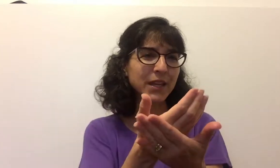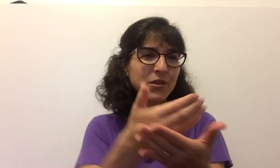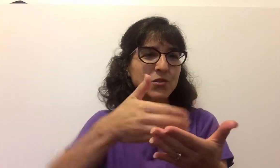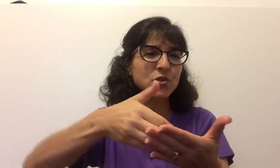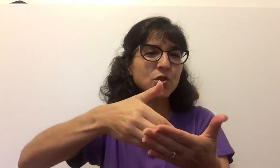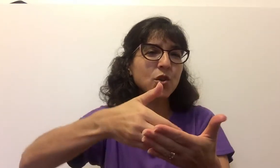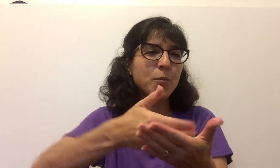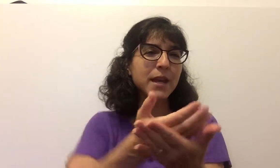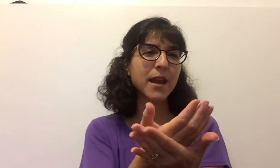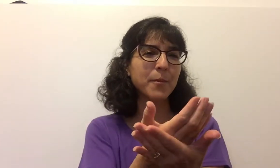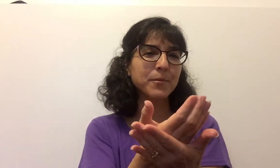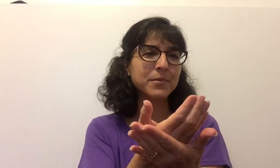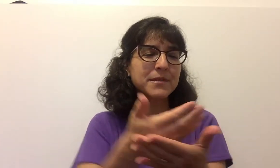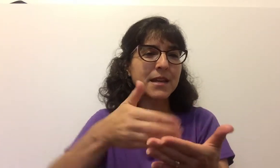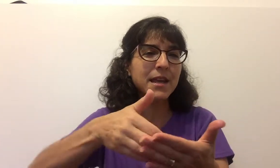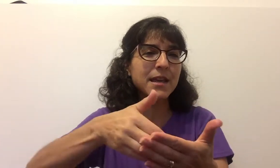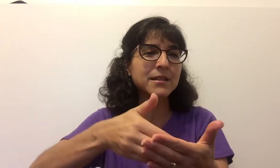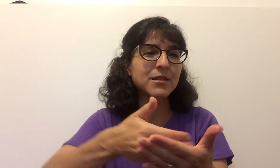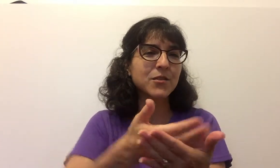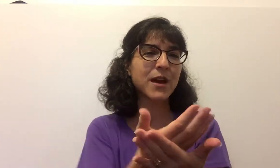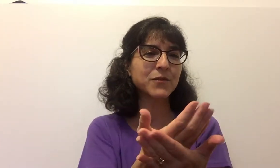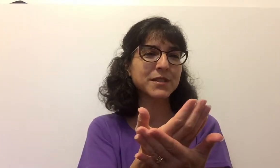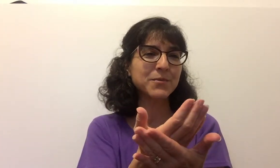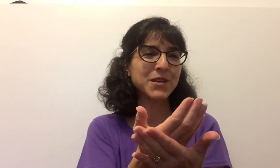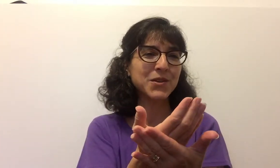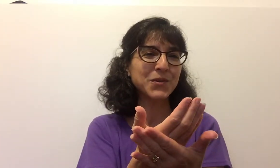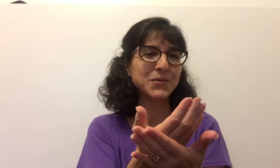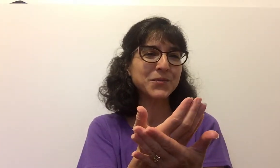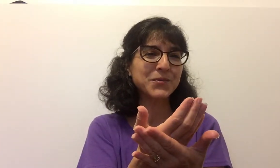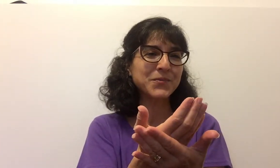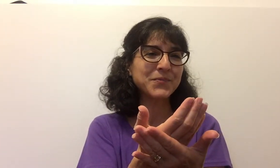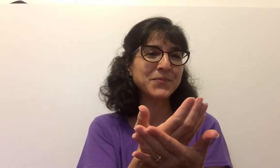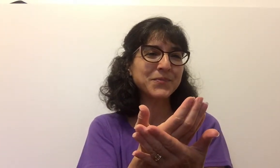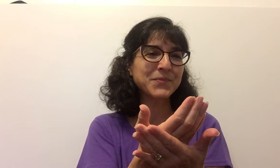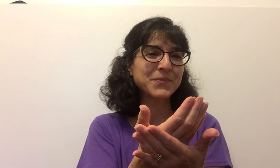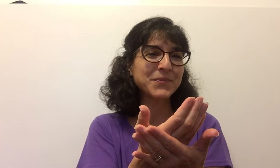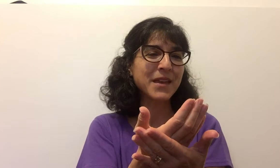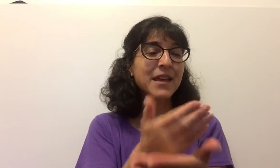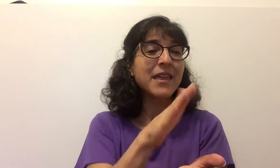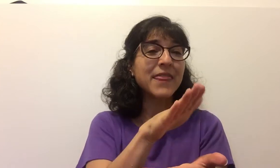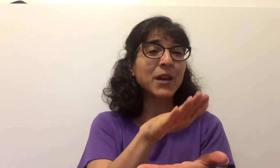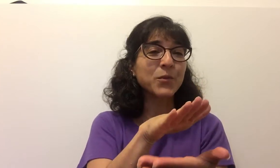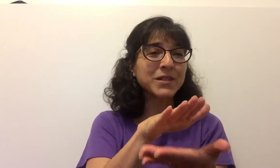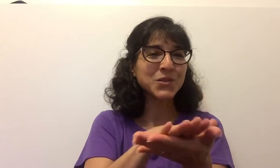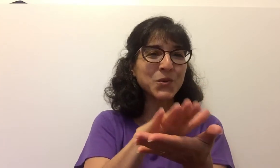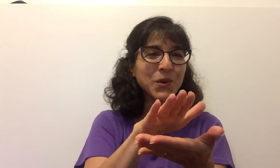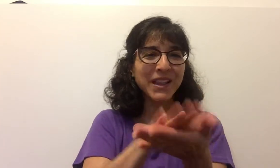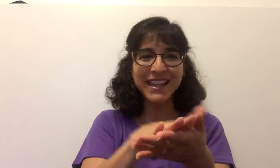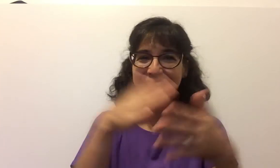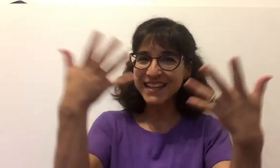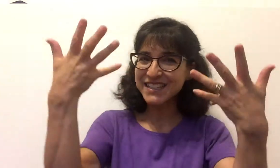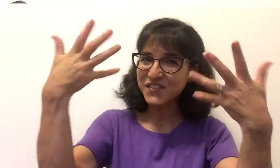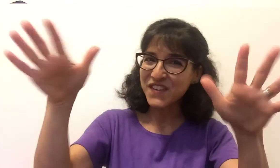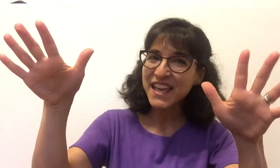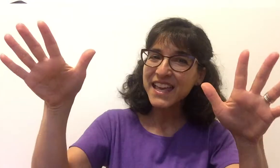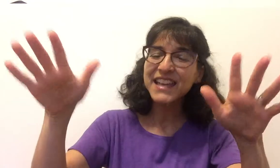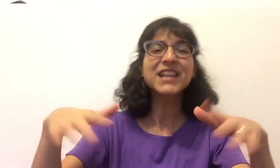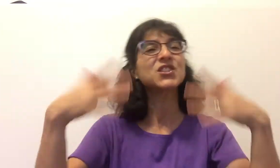like you're scooping it up, digging into the ground for something new. Then when school is finished,